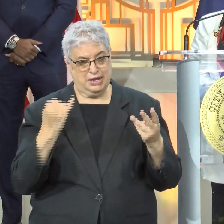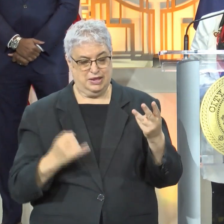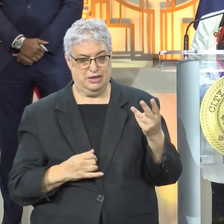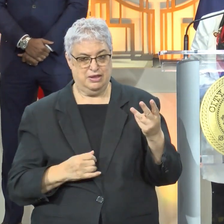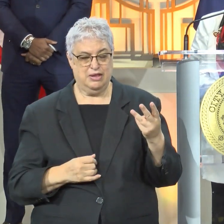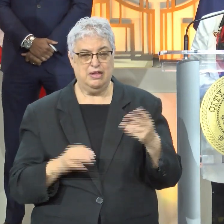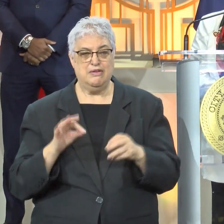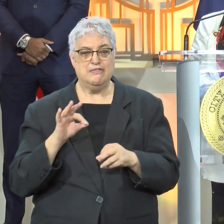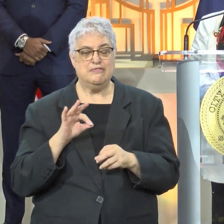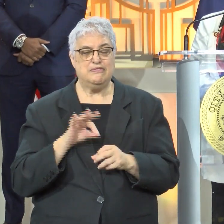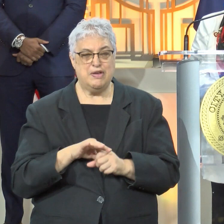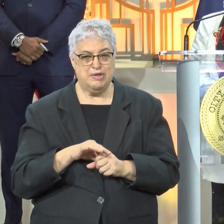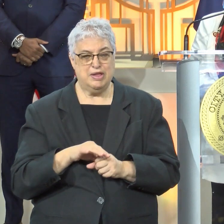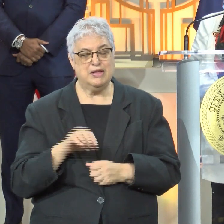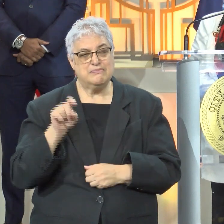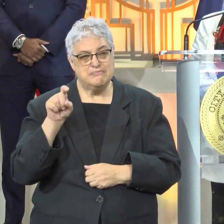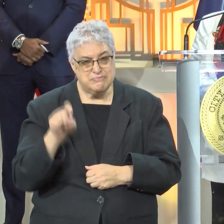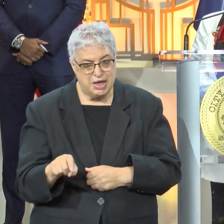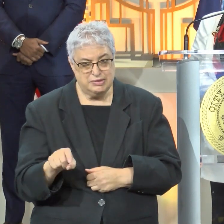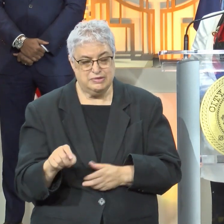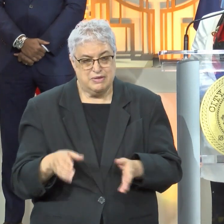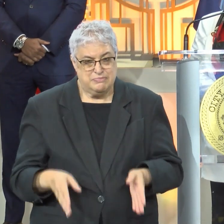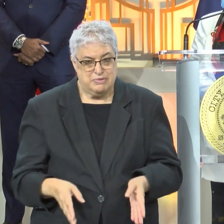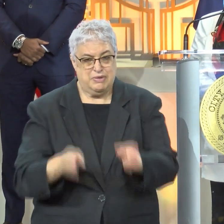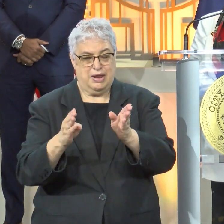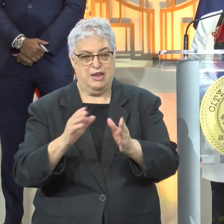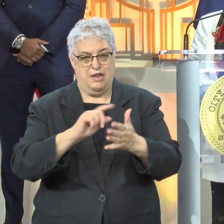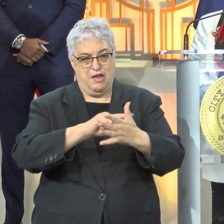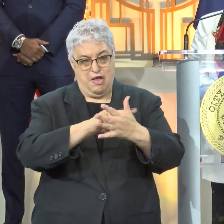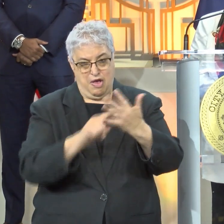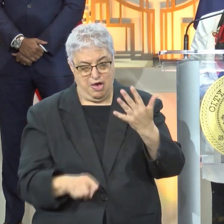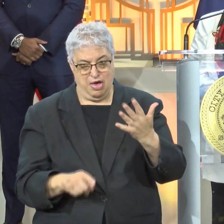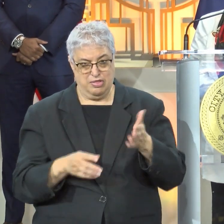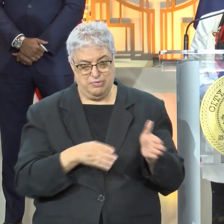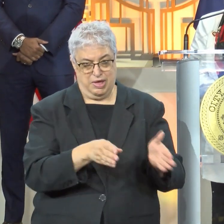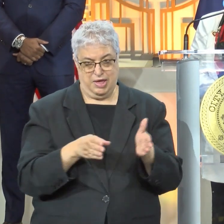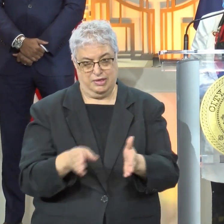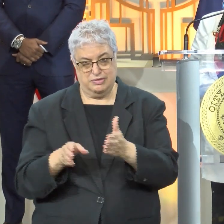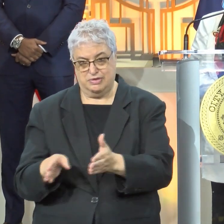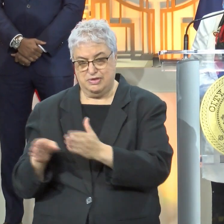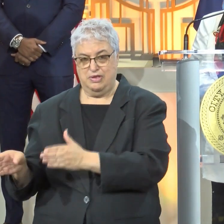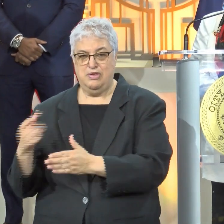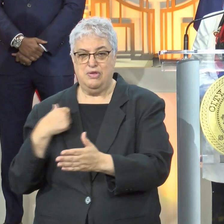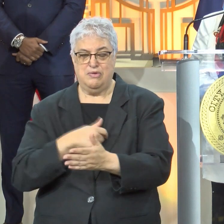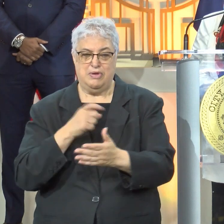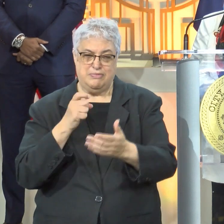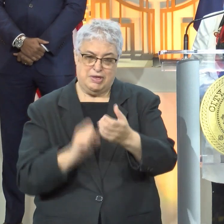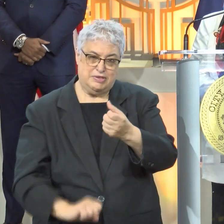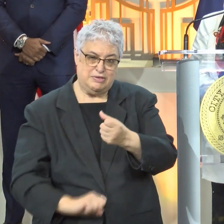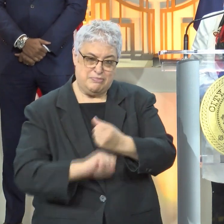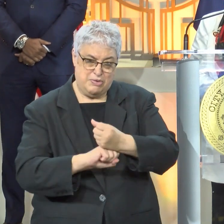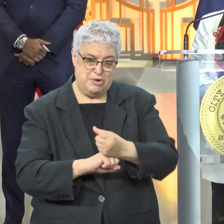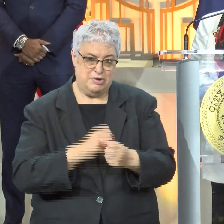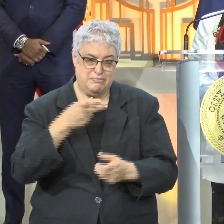our voting has to be allowed in all forms and that we must support the Postal Service